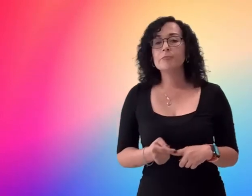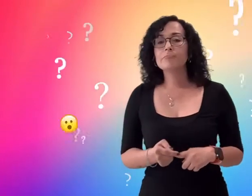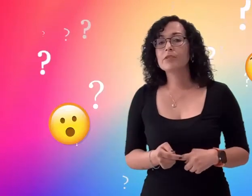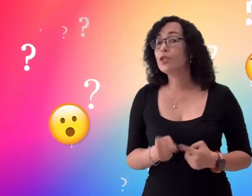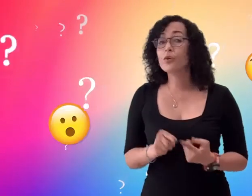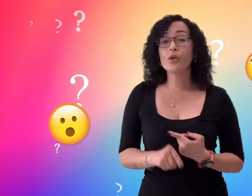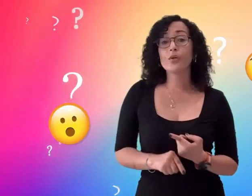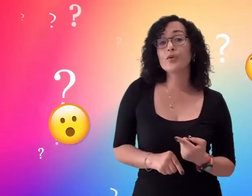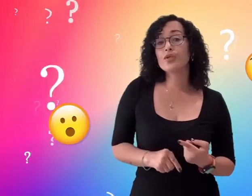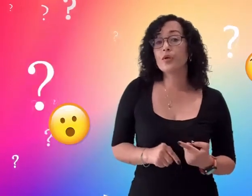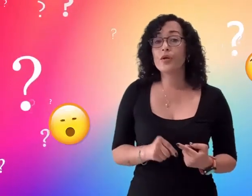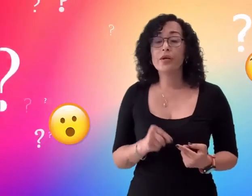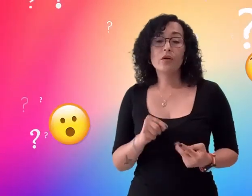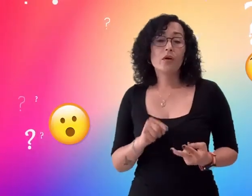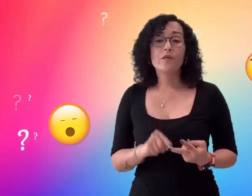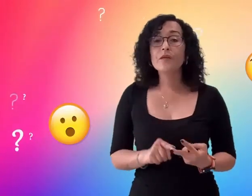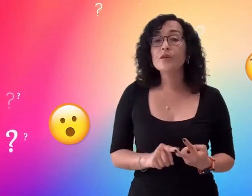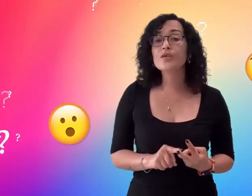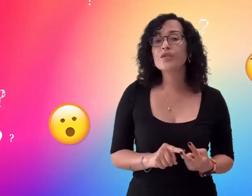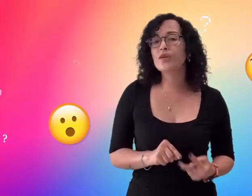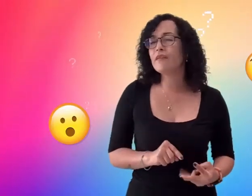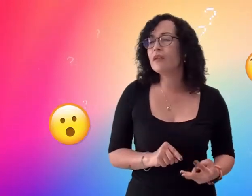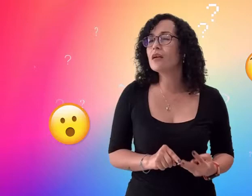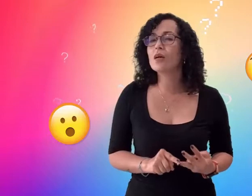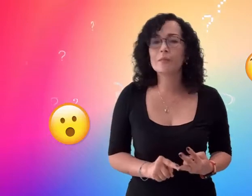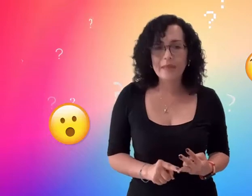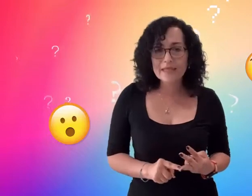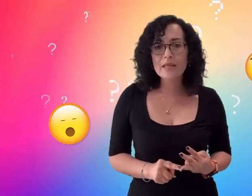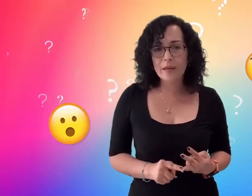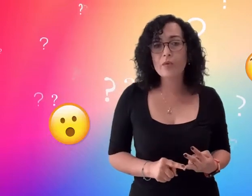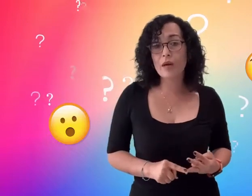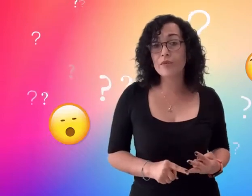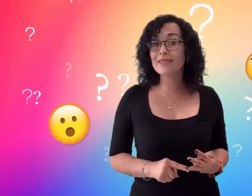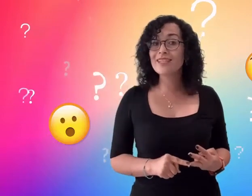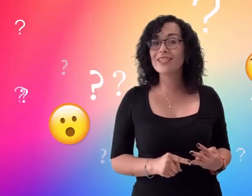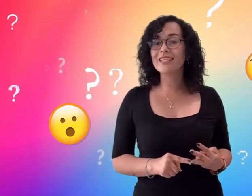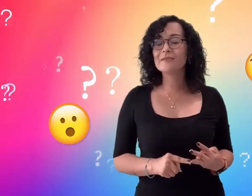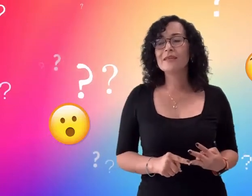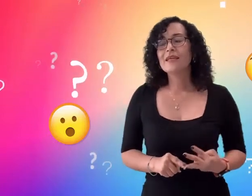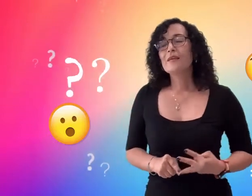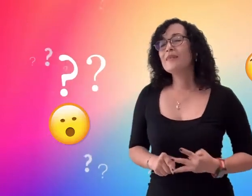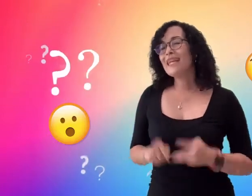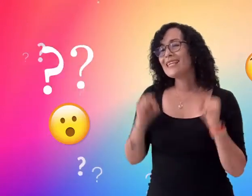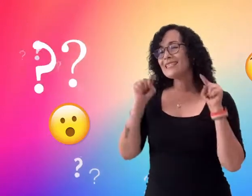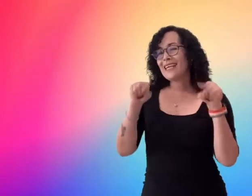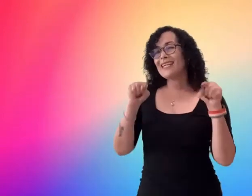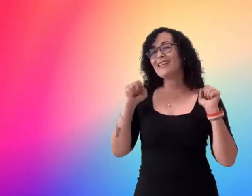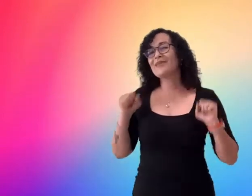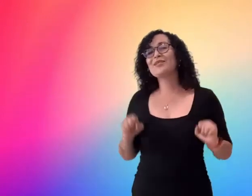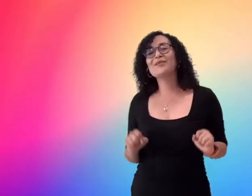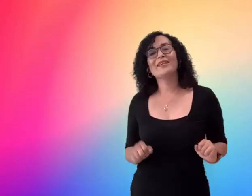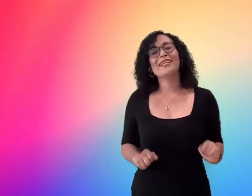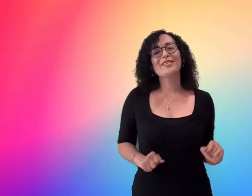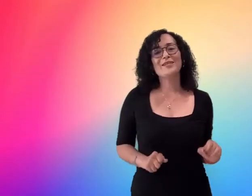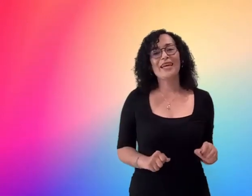curious or confused or even unconvinced about grammar teaching but that's exactly the reason we are here today